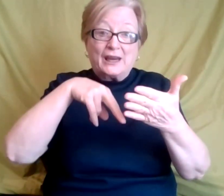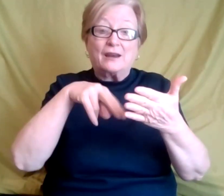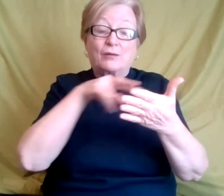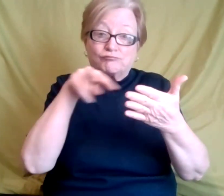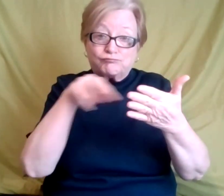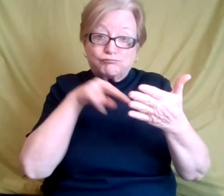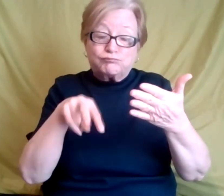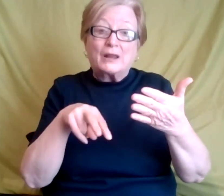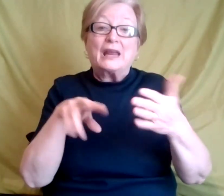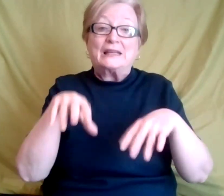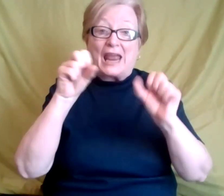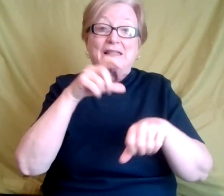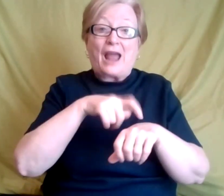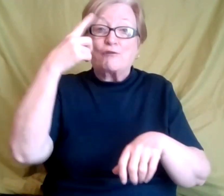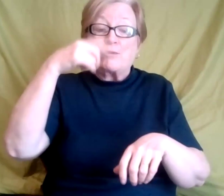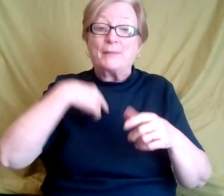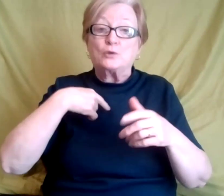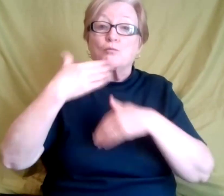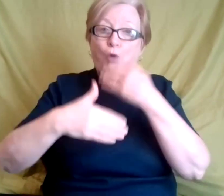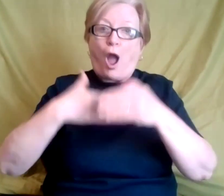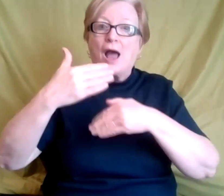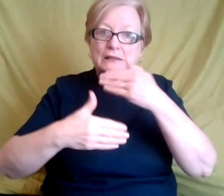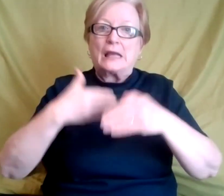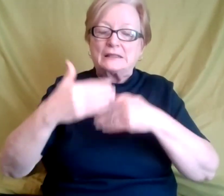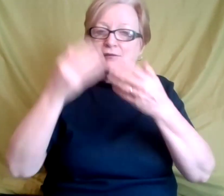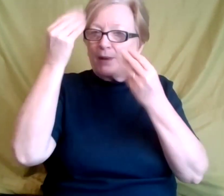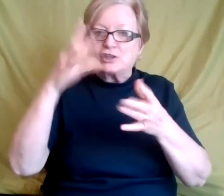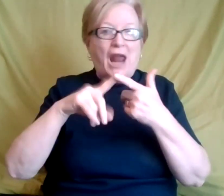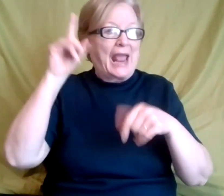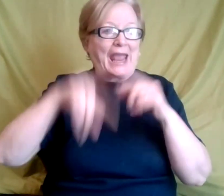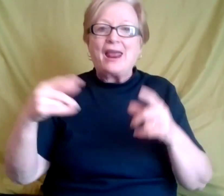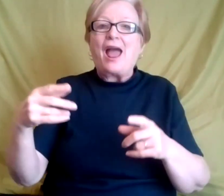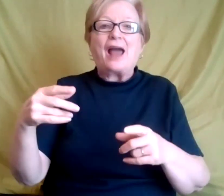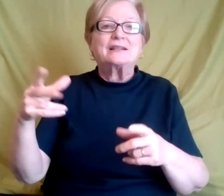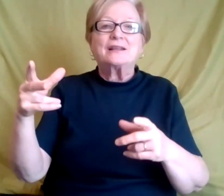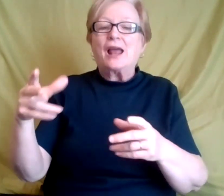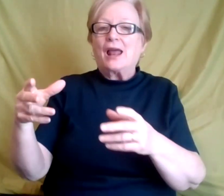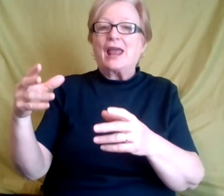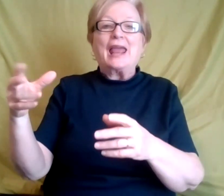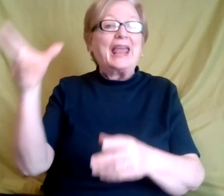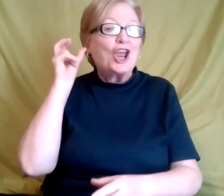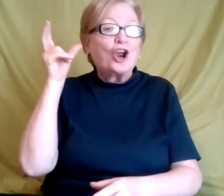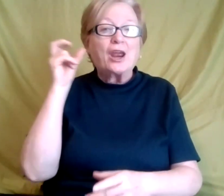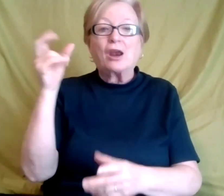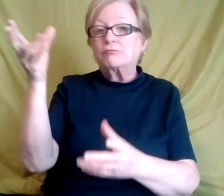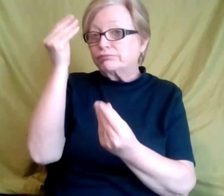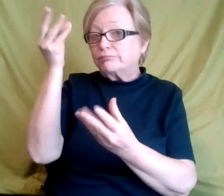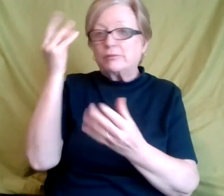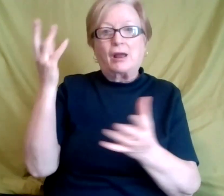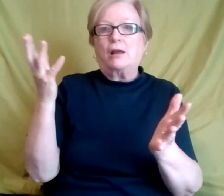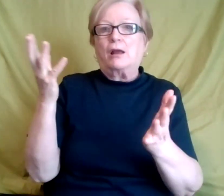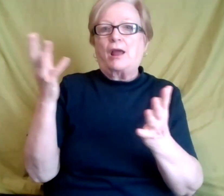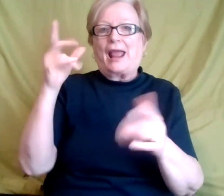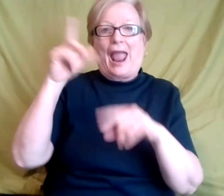may take time for me to process the information. And if you want me to come back and to provide